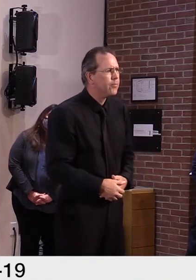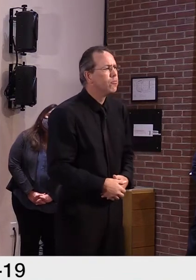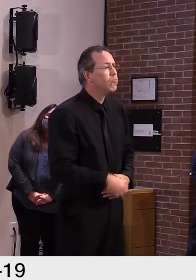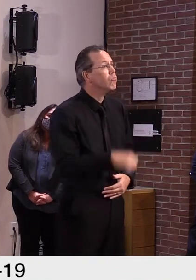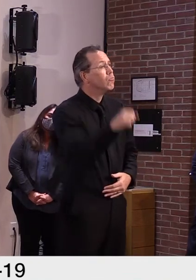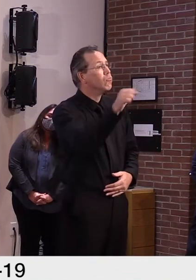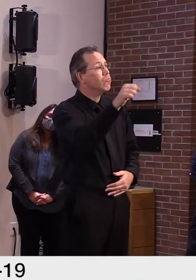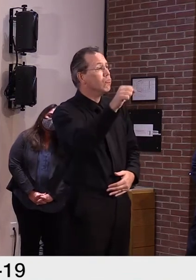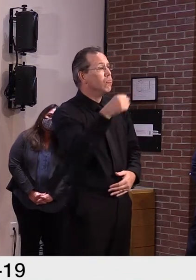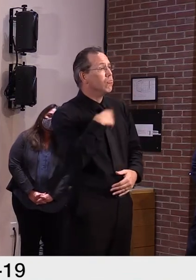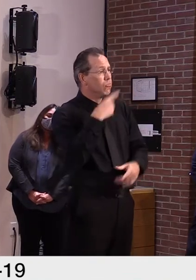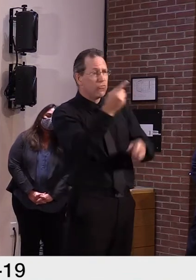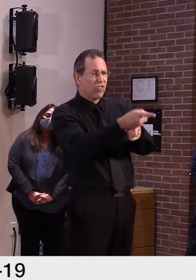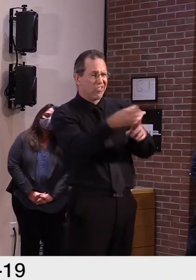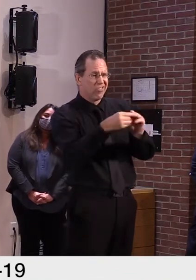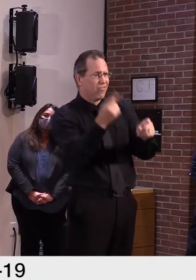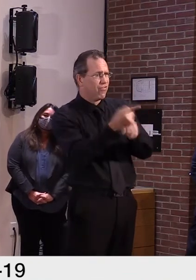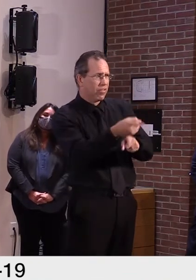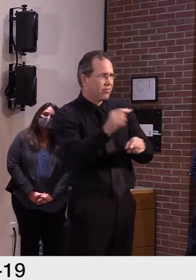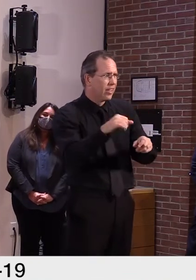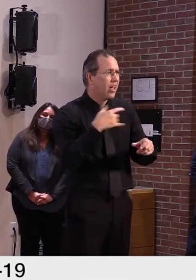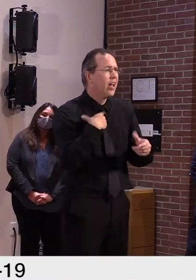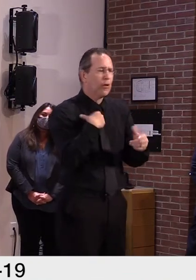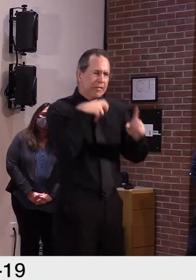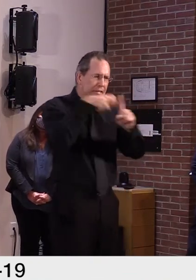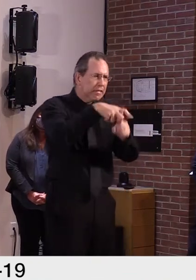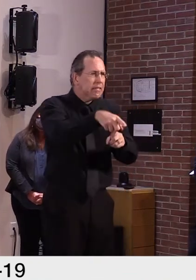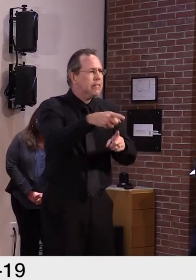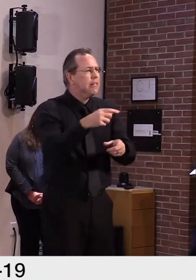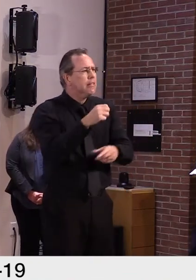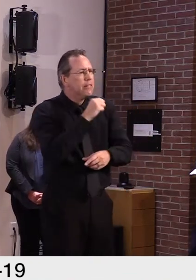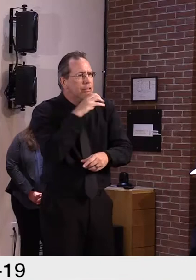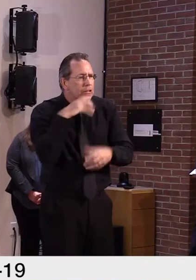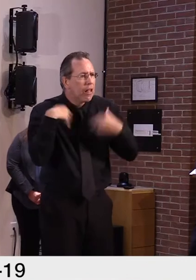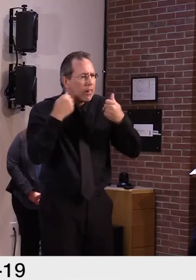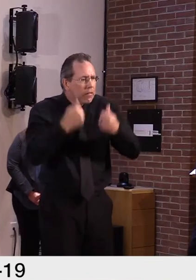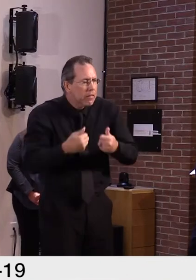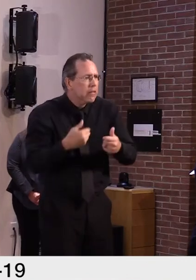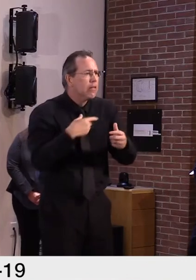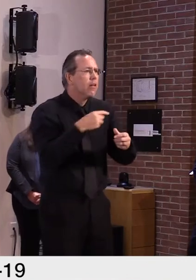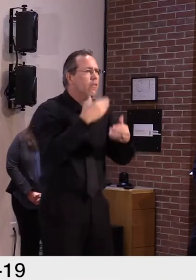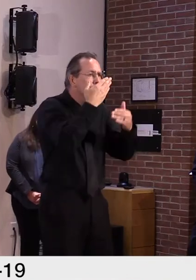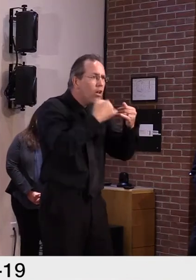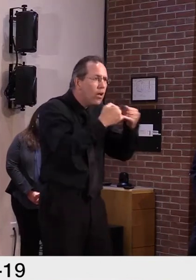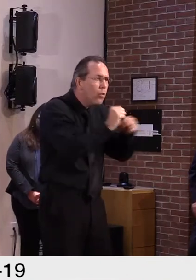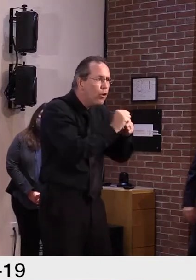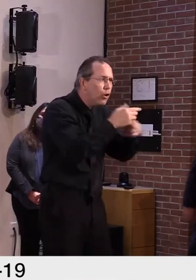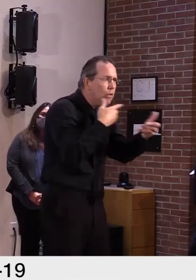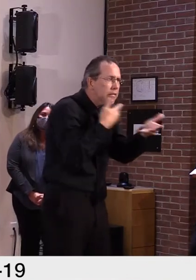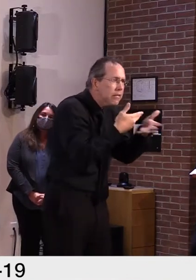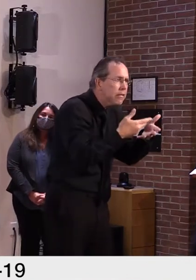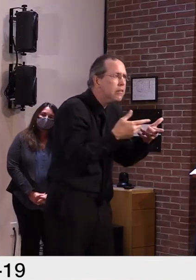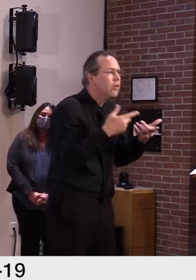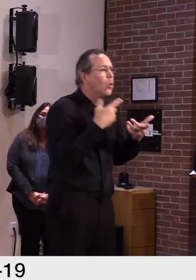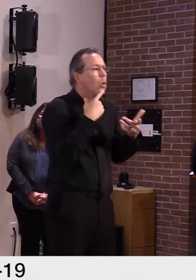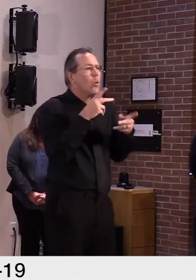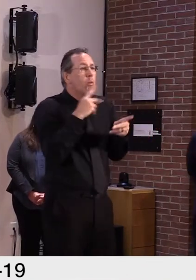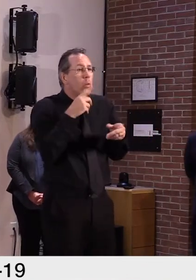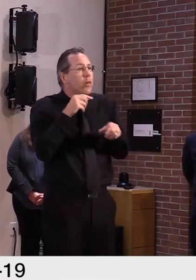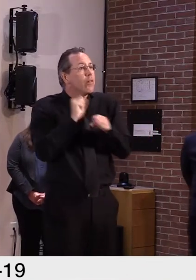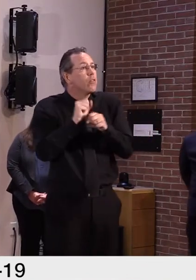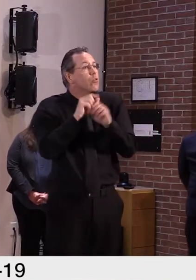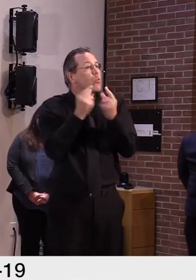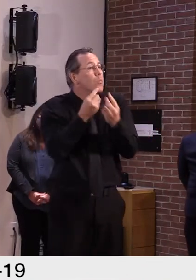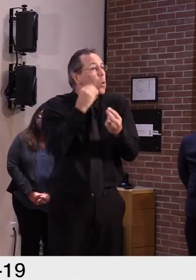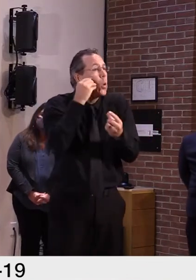and reside in facilities, not necessarily nursing homes, but facilities where they have some element of their care provided. They're not